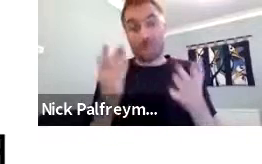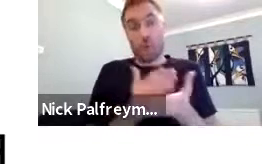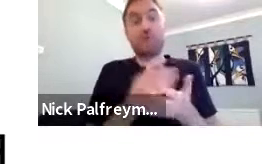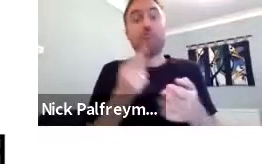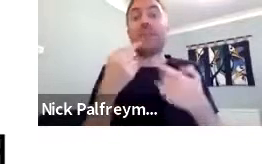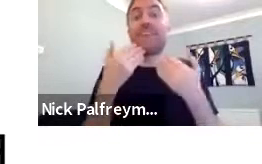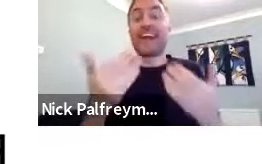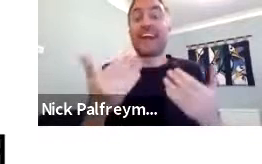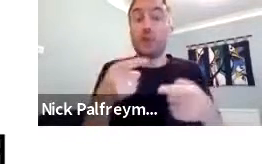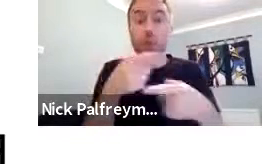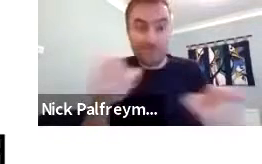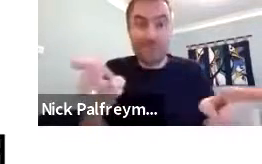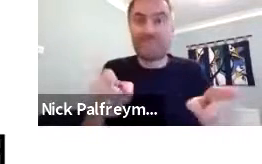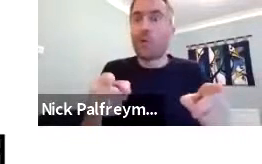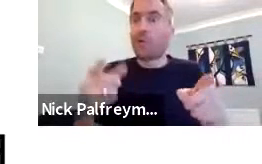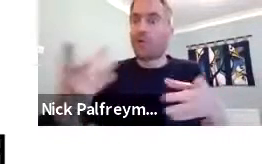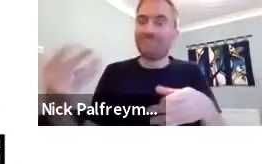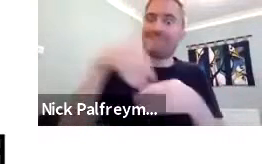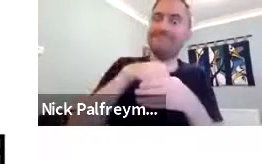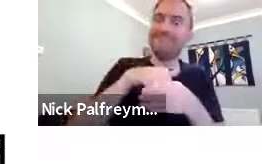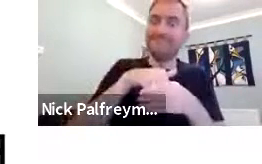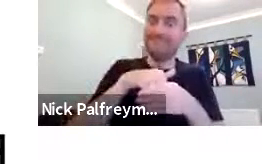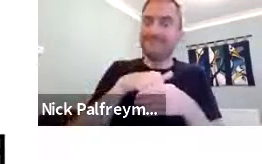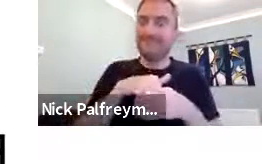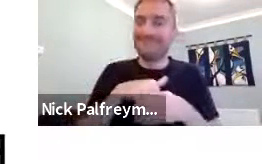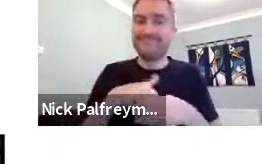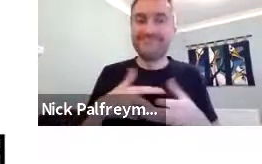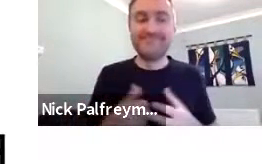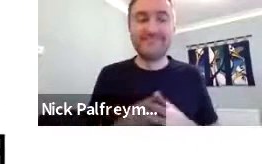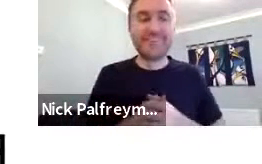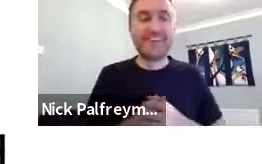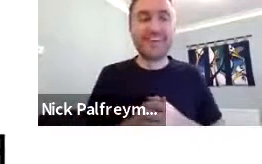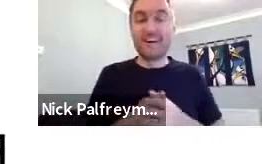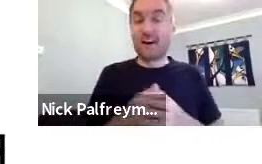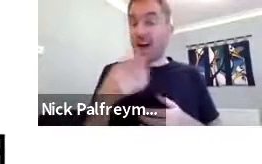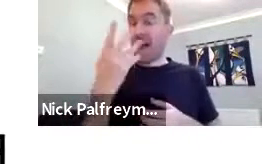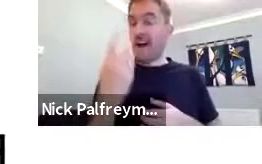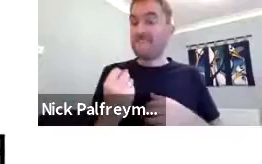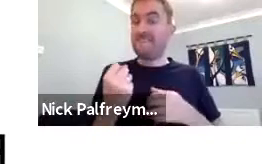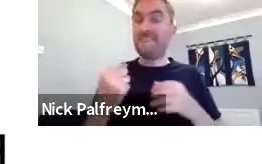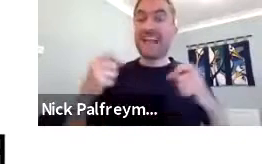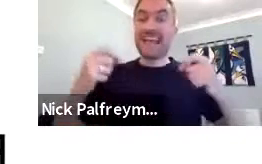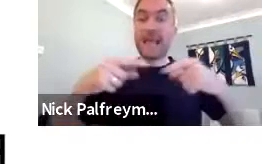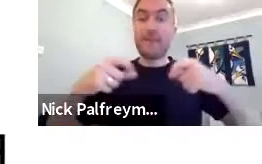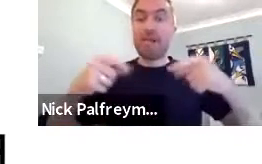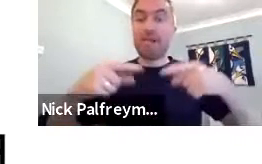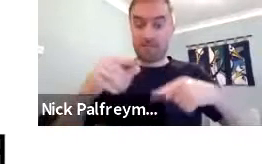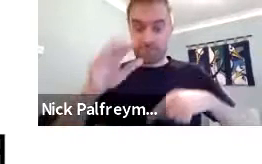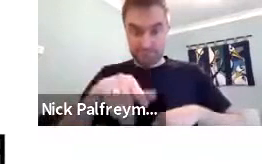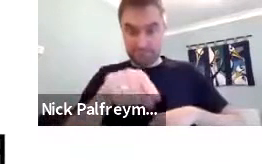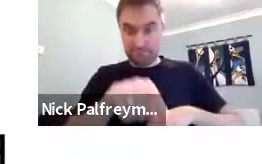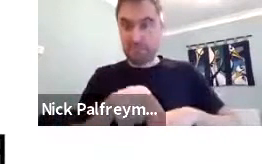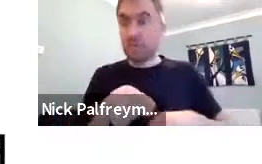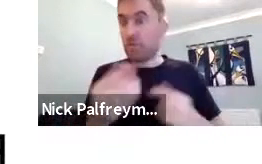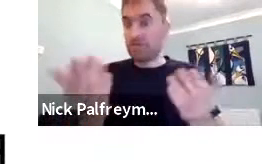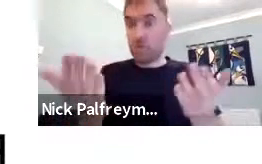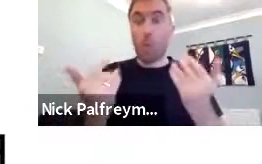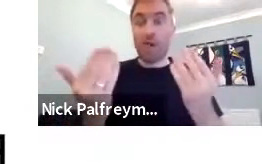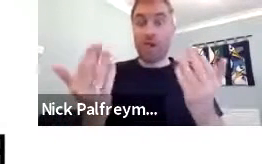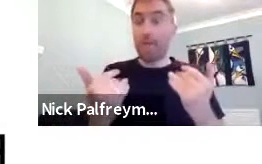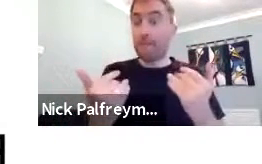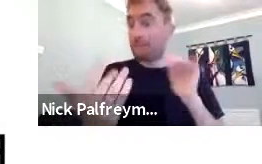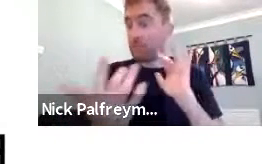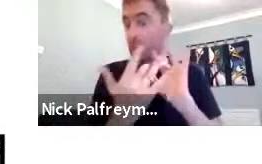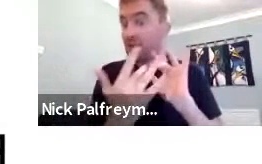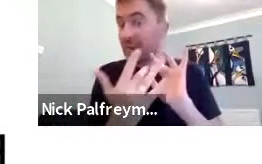involved in helping me along the way. And I'd also like to thank you all as well for participating in this. I